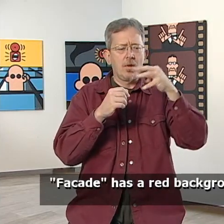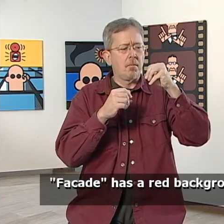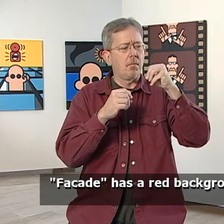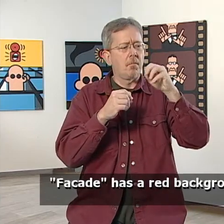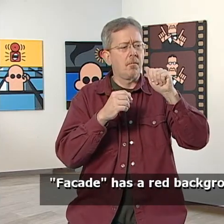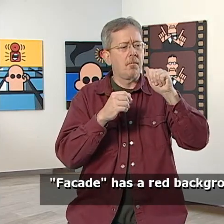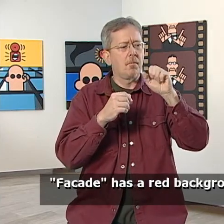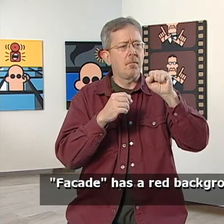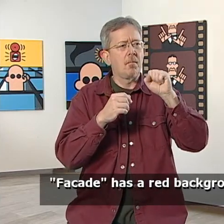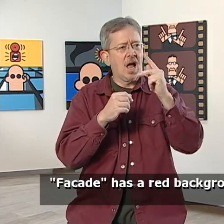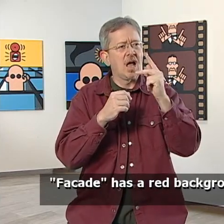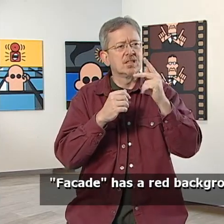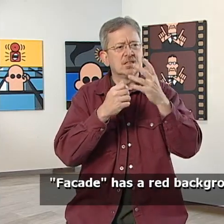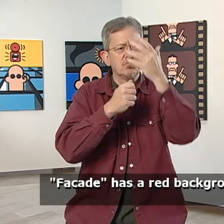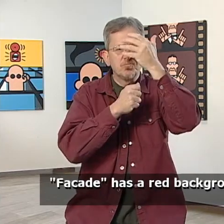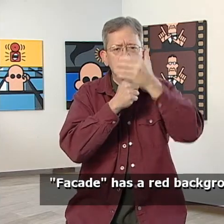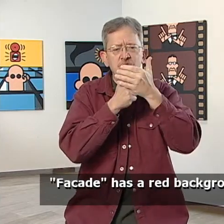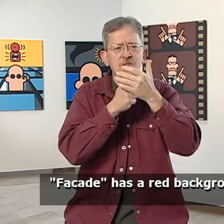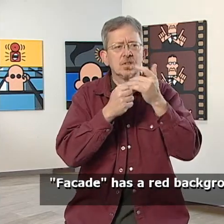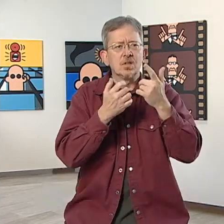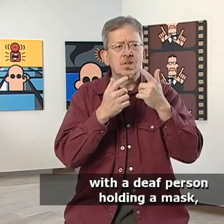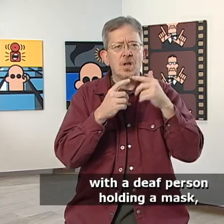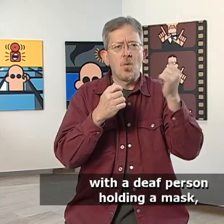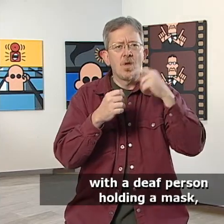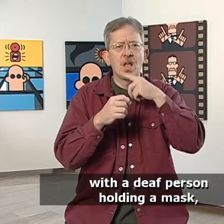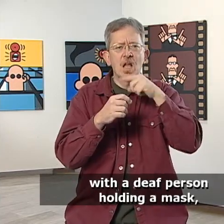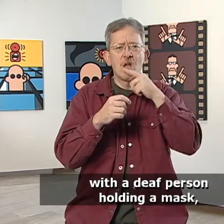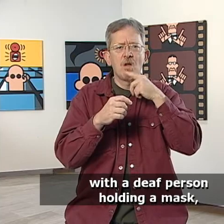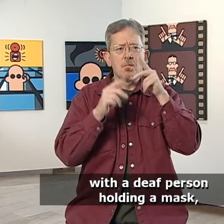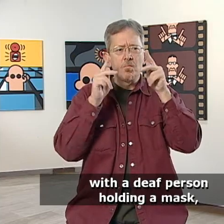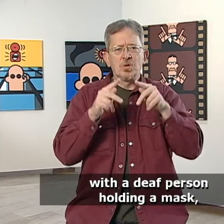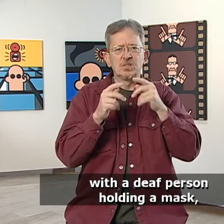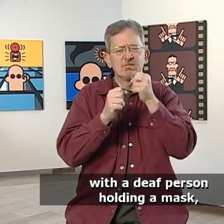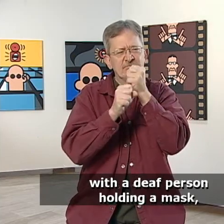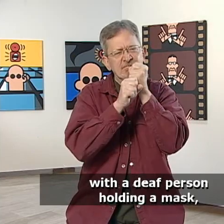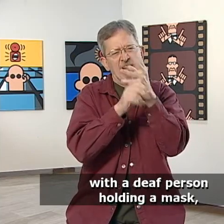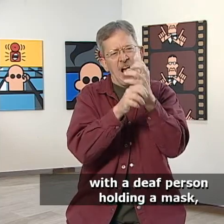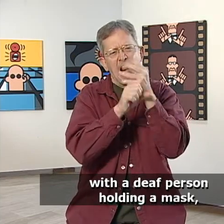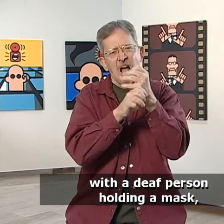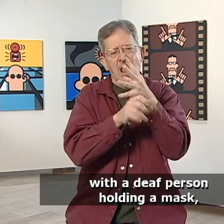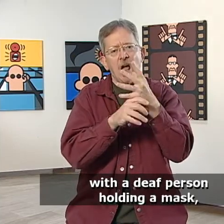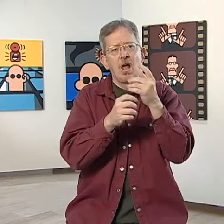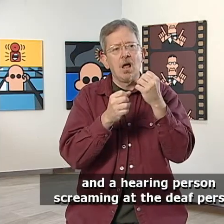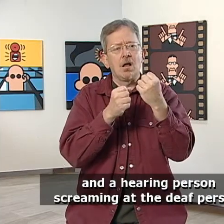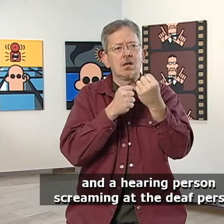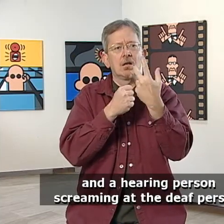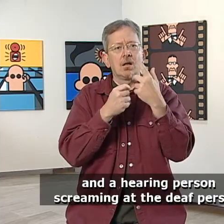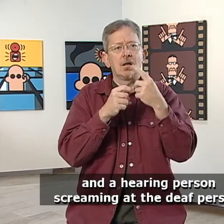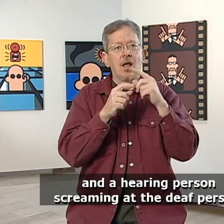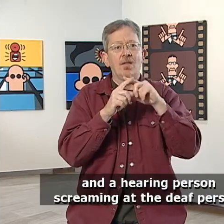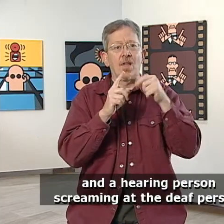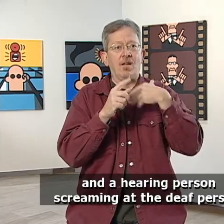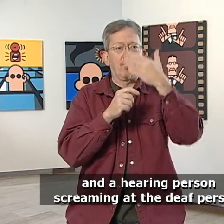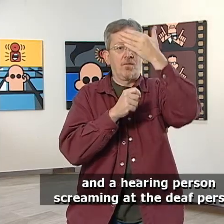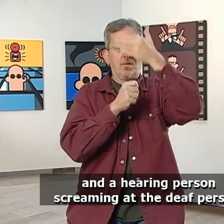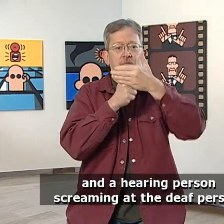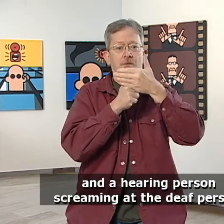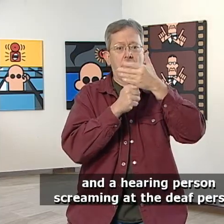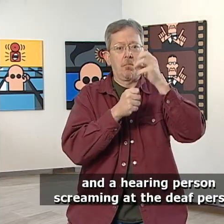Facade has a red background with a deaf person holding a mask and a hearing person screaming